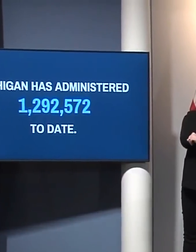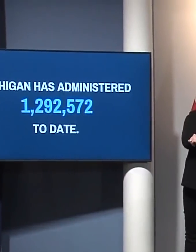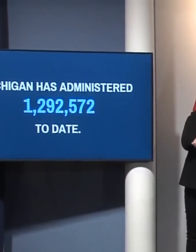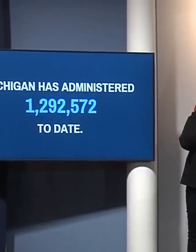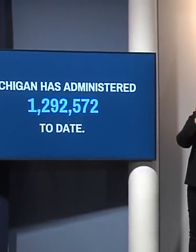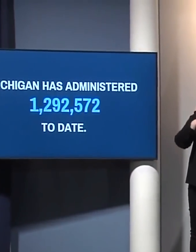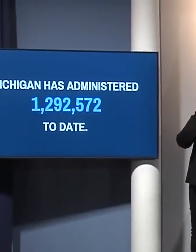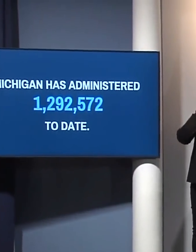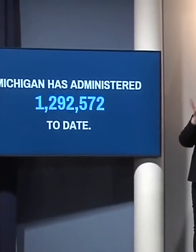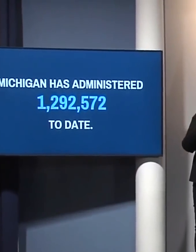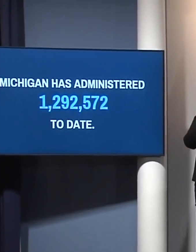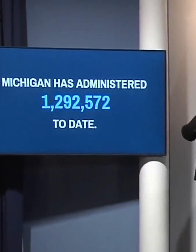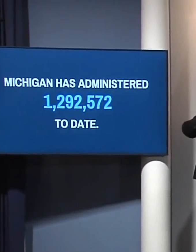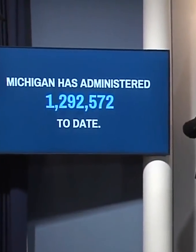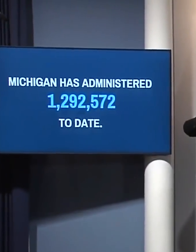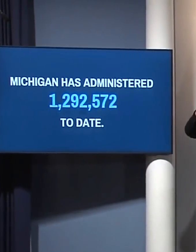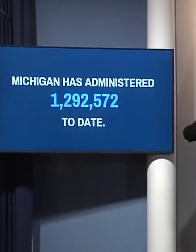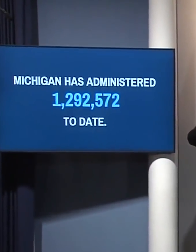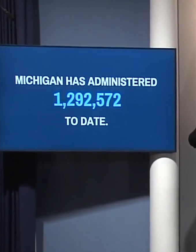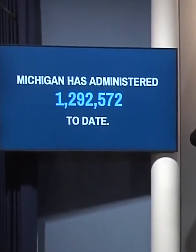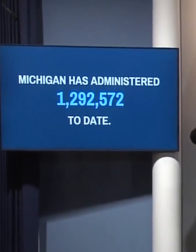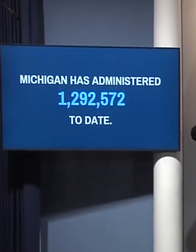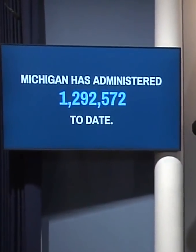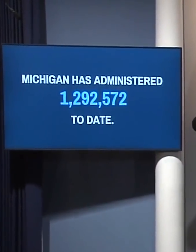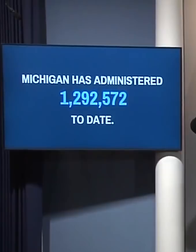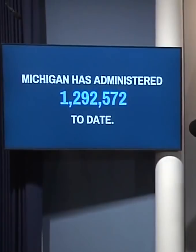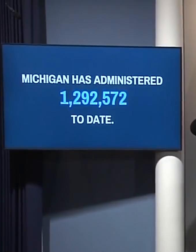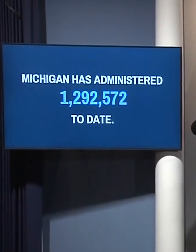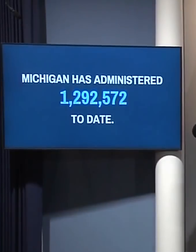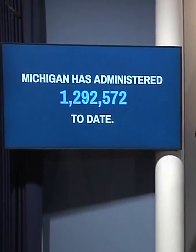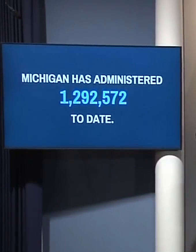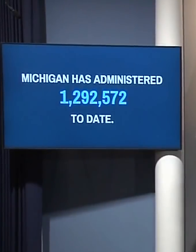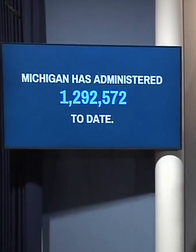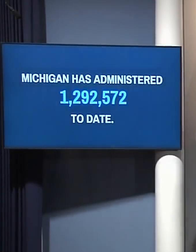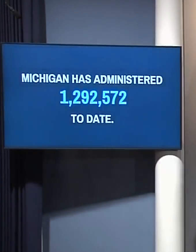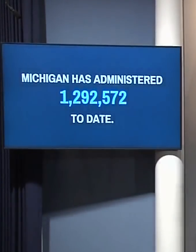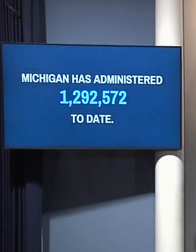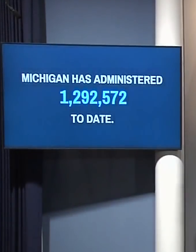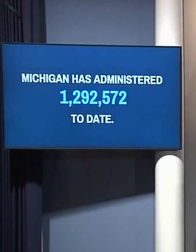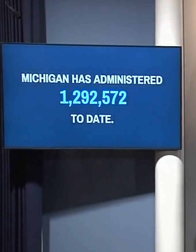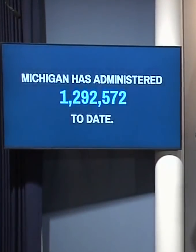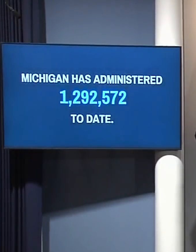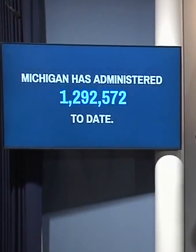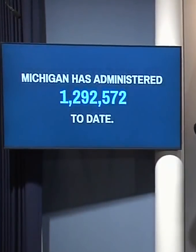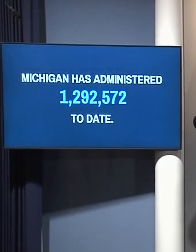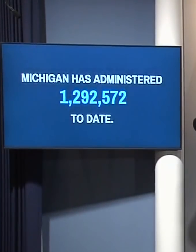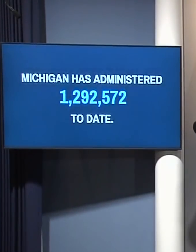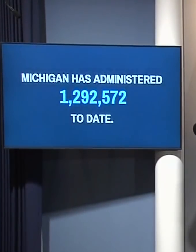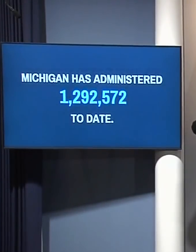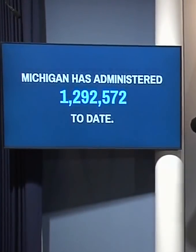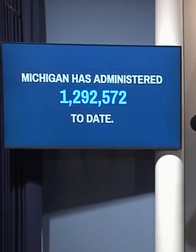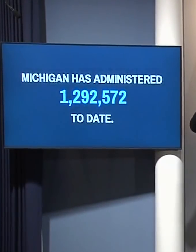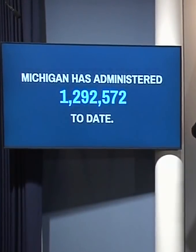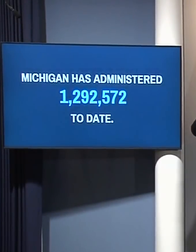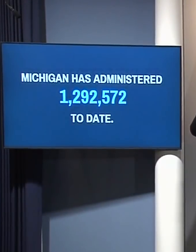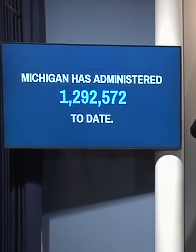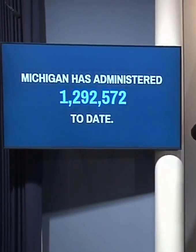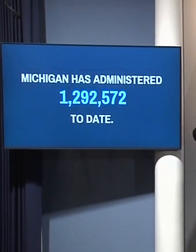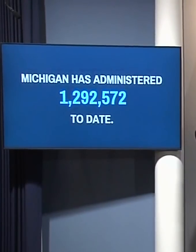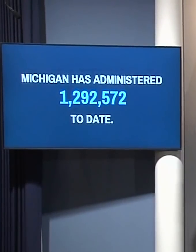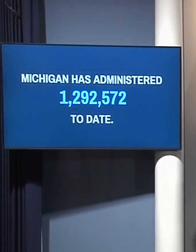% of Michiganders, 16 and up. We've already administered 1.2 million, so 1